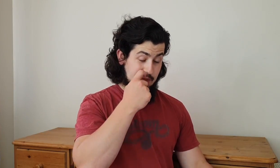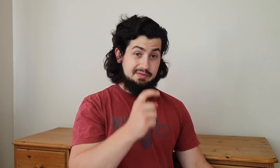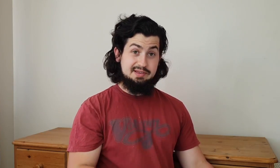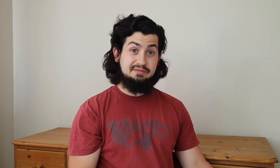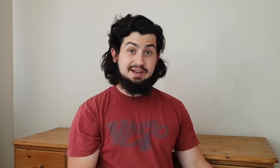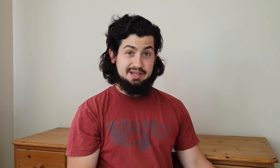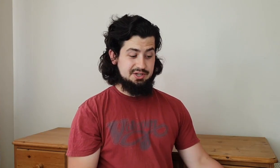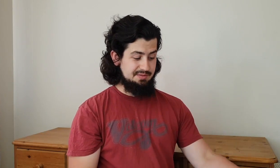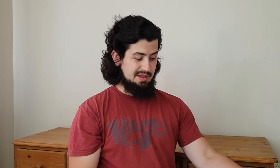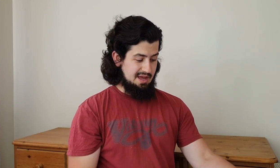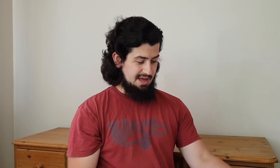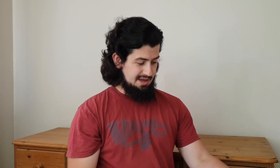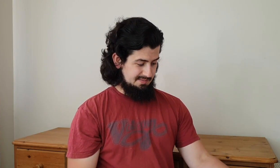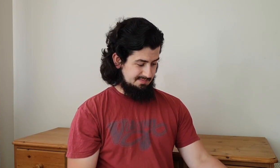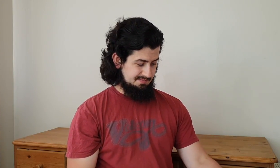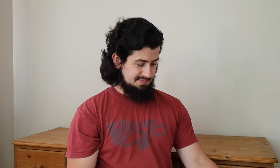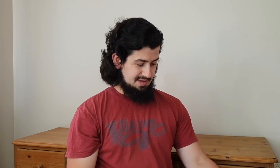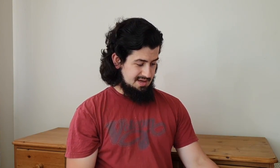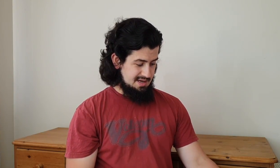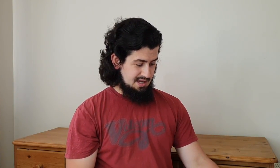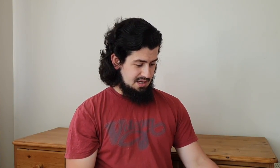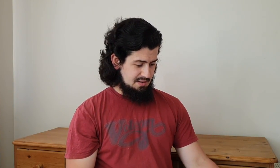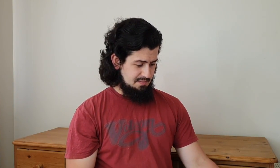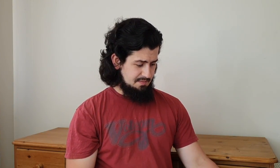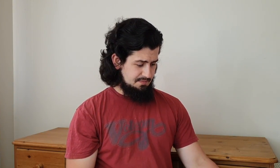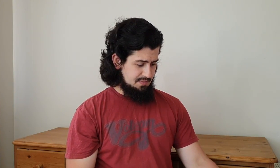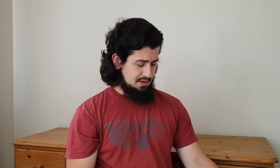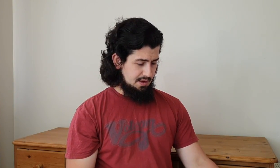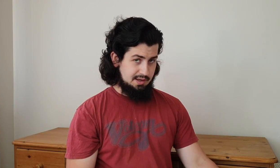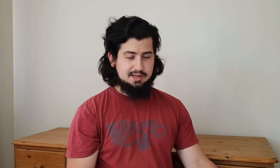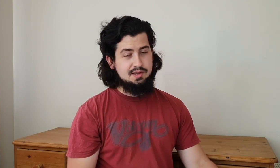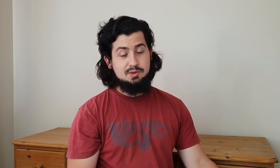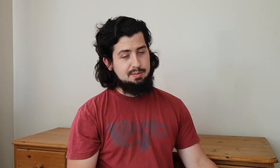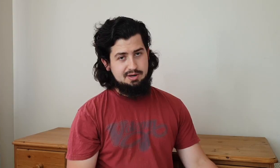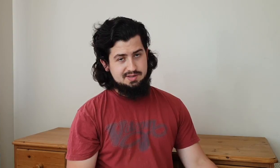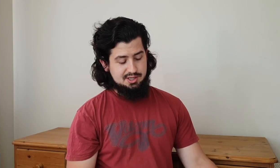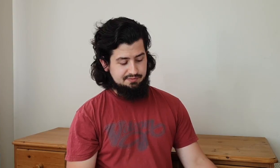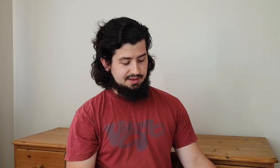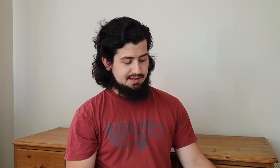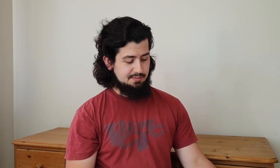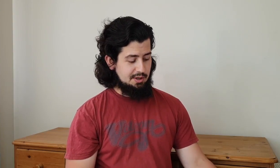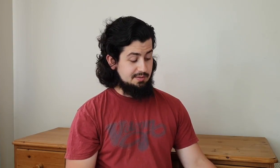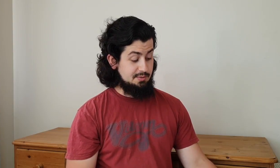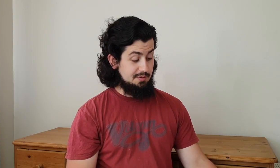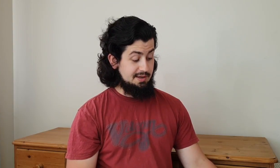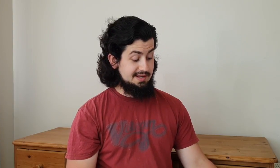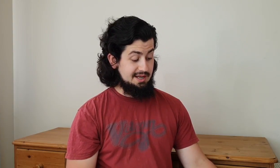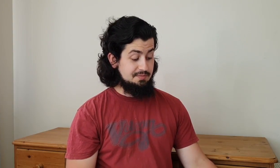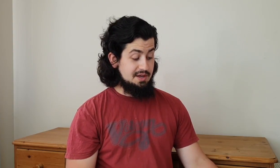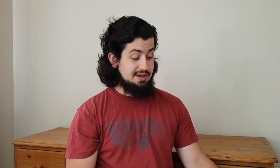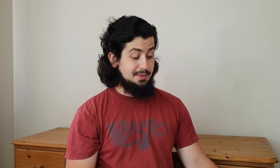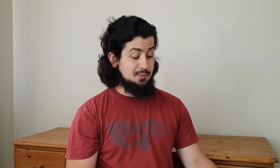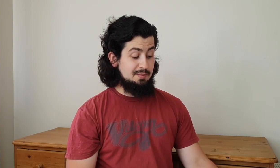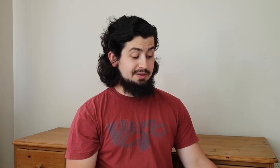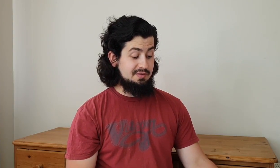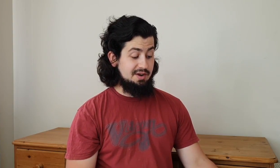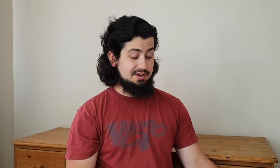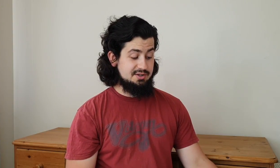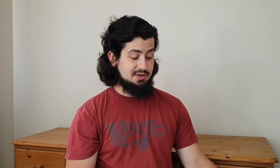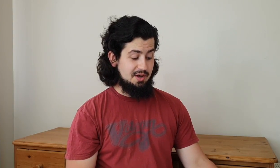there's a village um um excuse my pronunciation for this but but basically most people in this village um